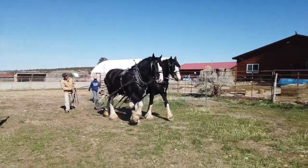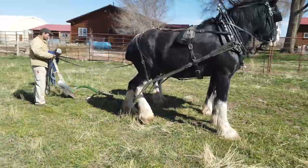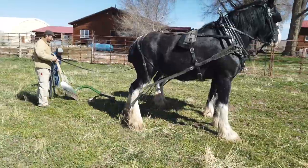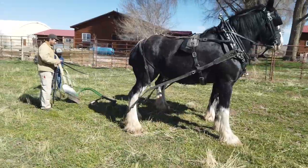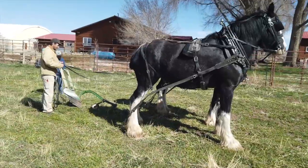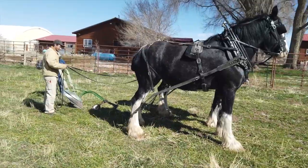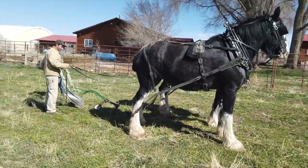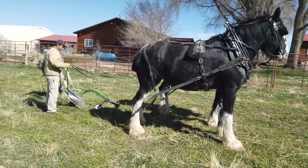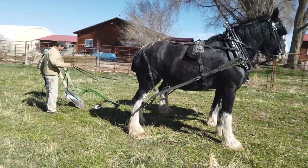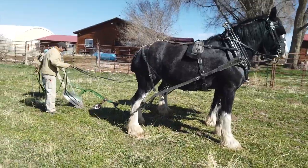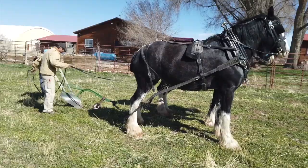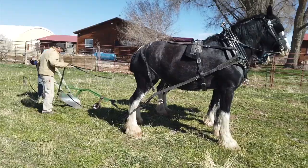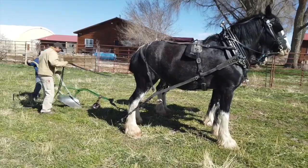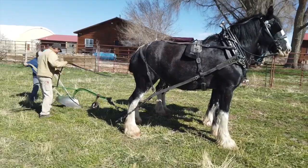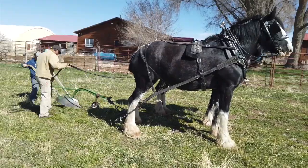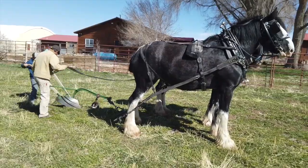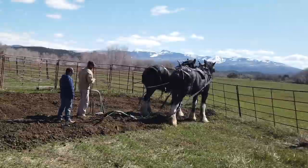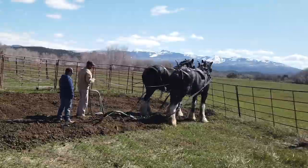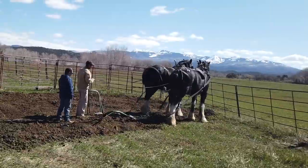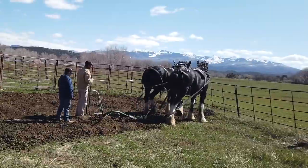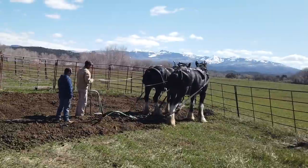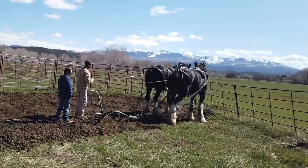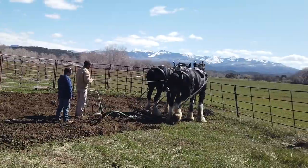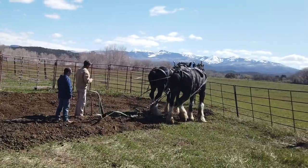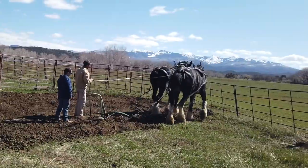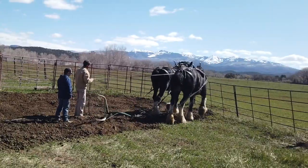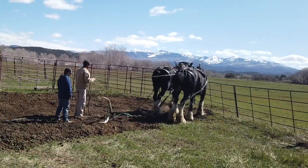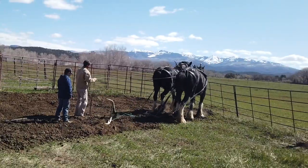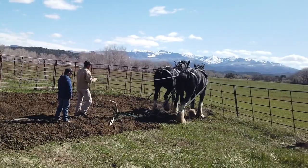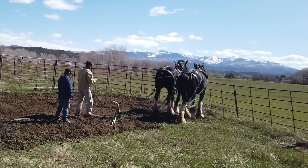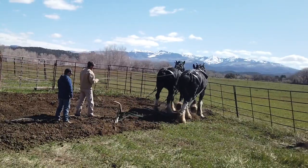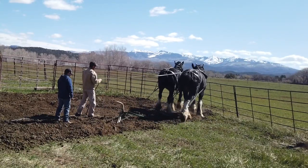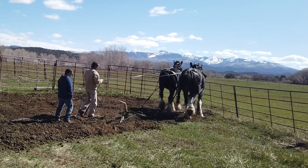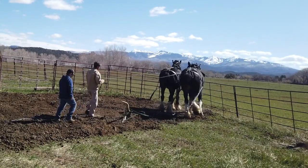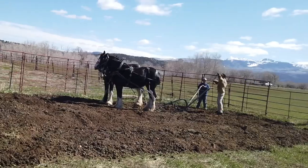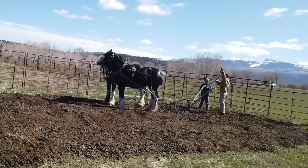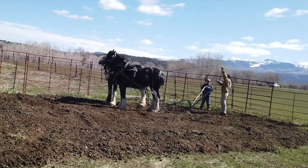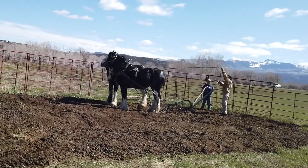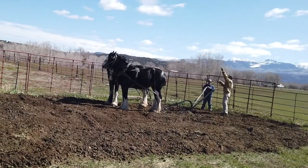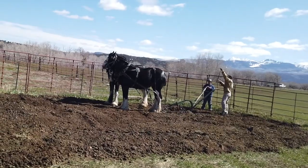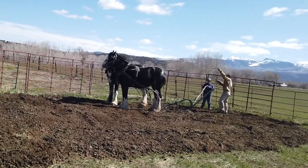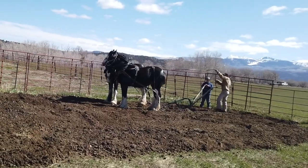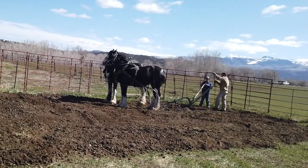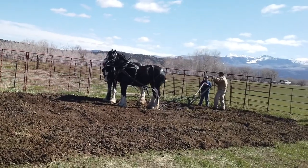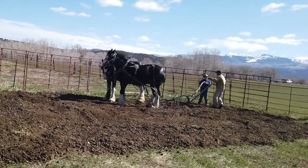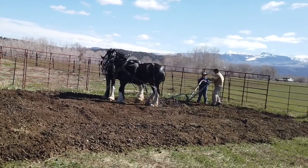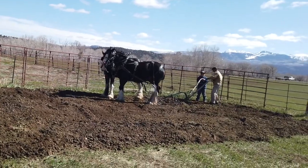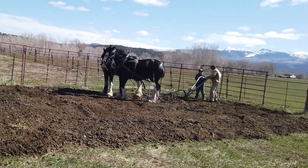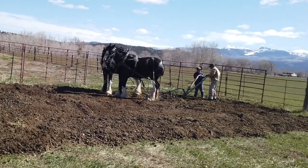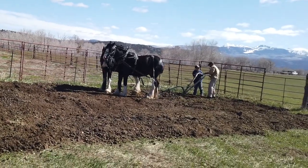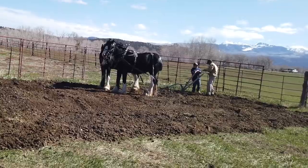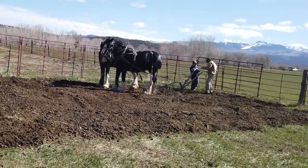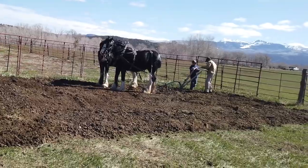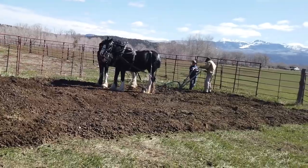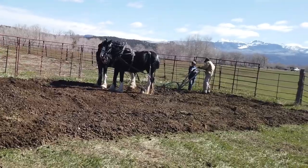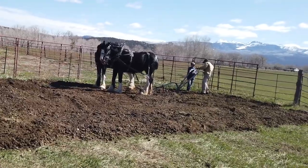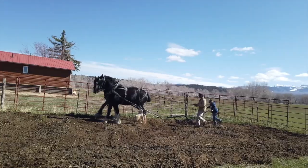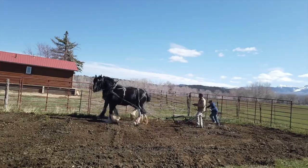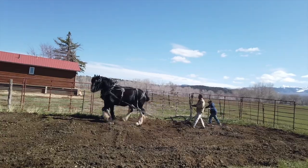plow a potato field with a team of horses it can be challenging to stick with something that's hard or something